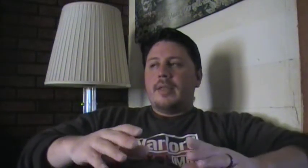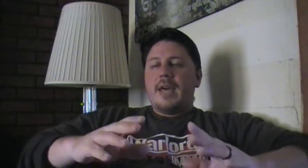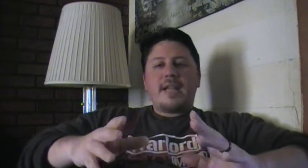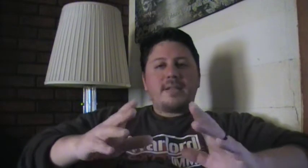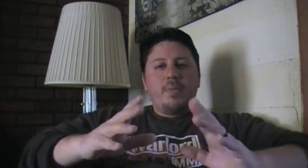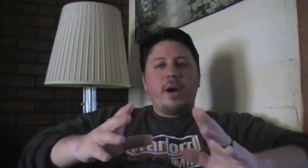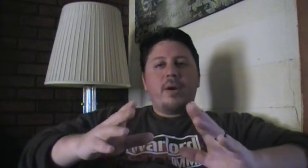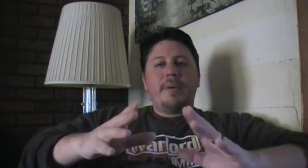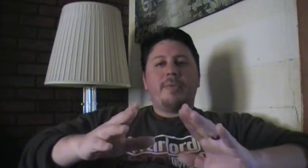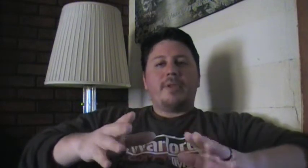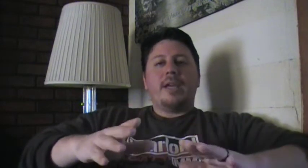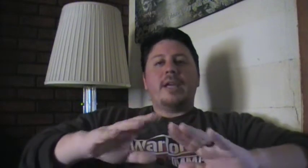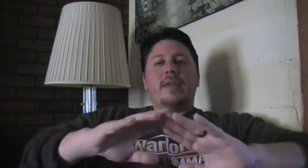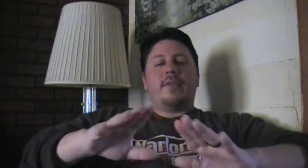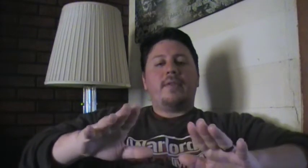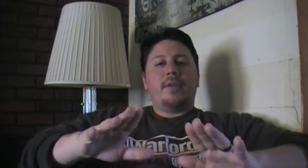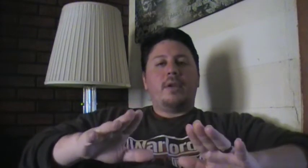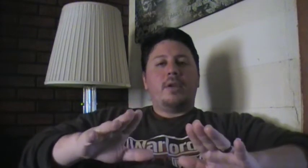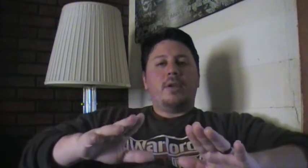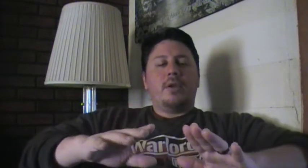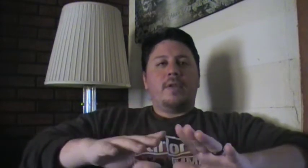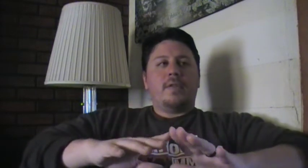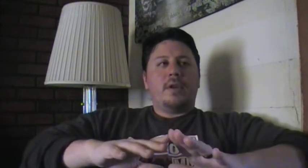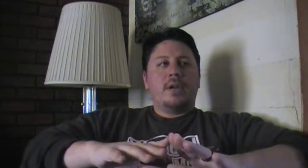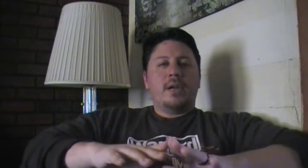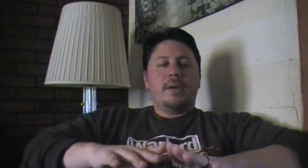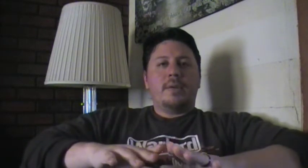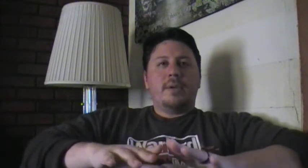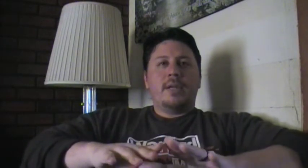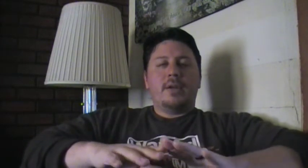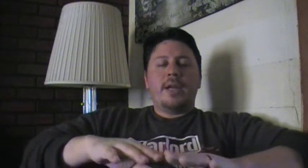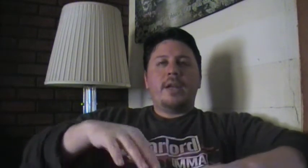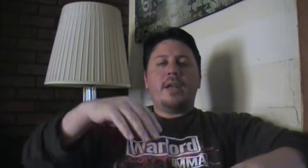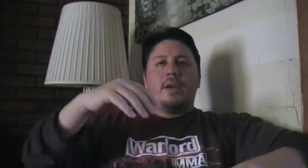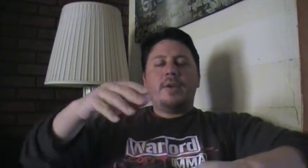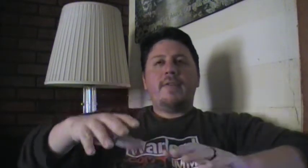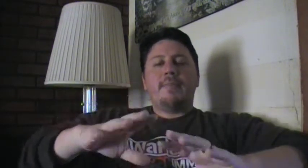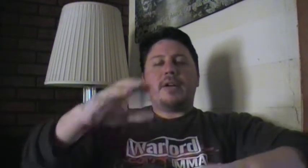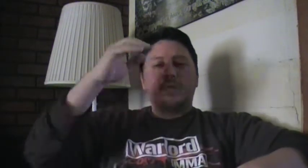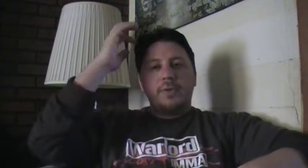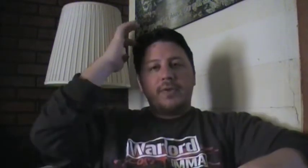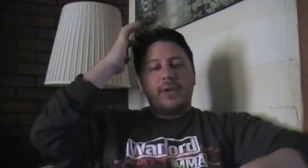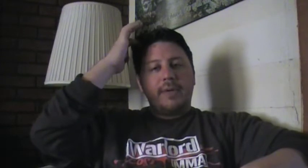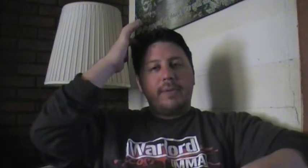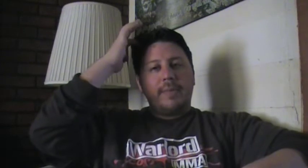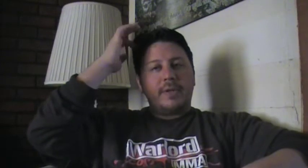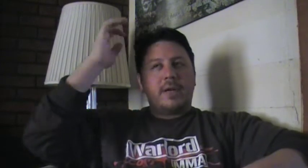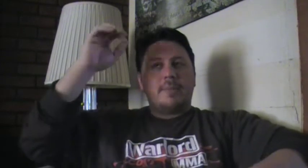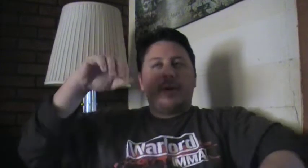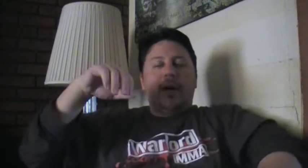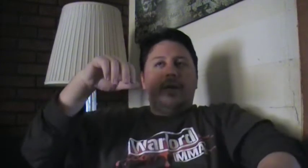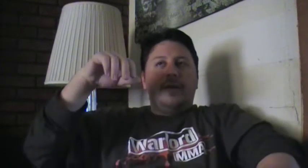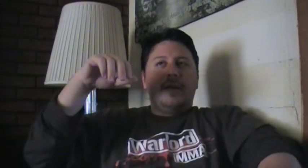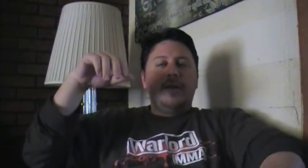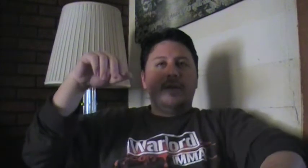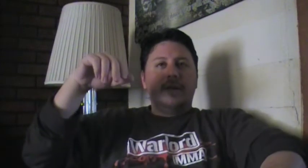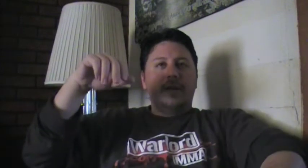That's where people say it's going to be killed. And even Bas Rutan is funny. People have talked about how Kido is in